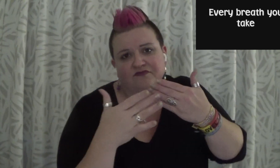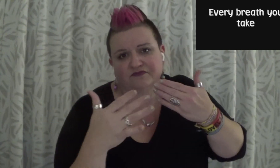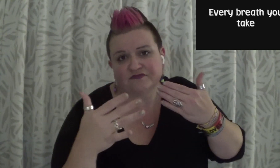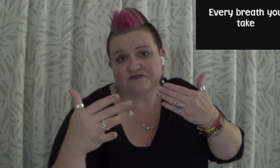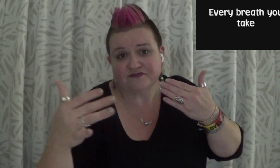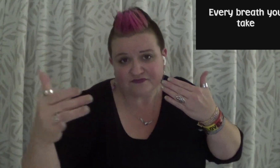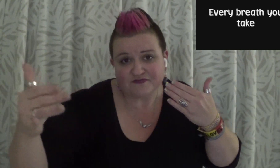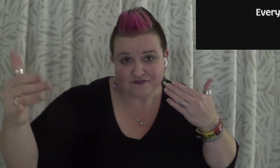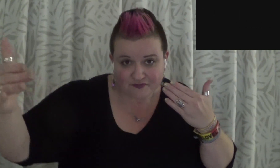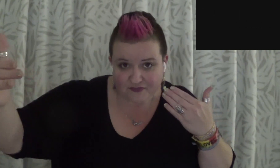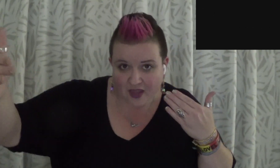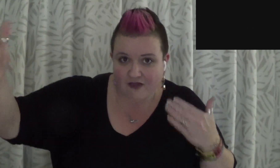everyWWW